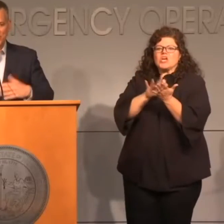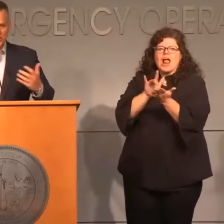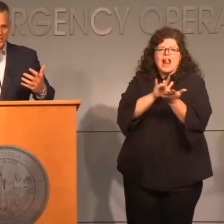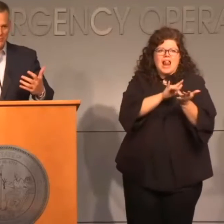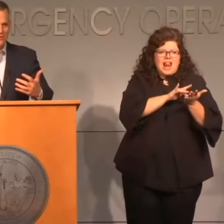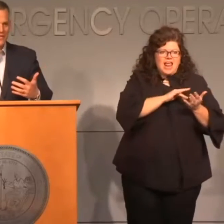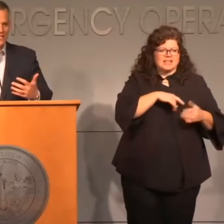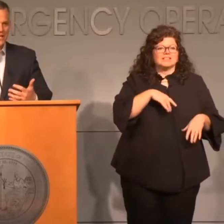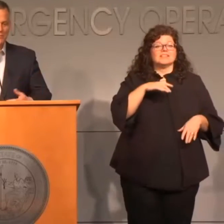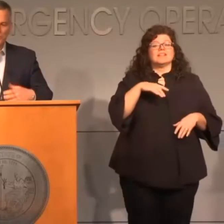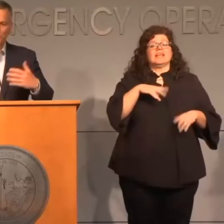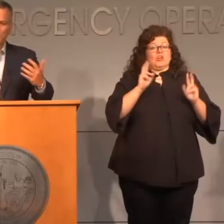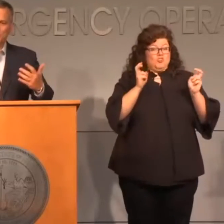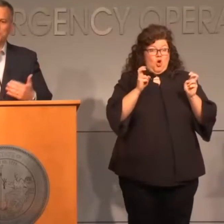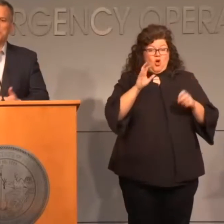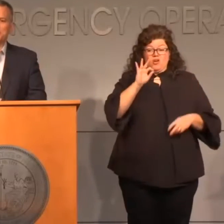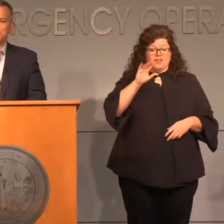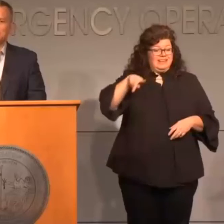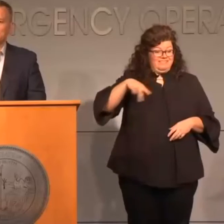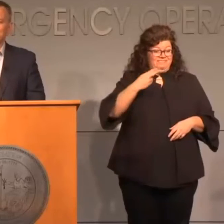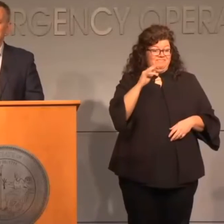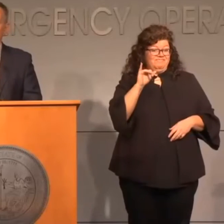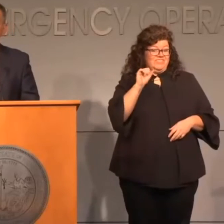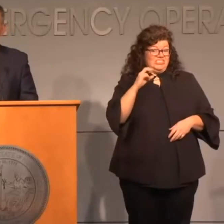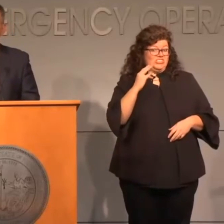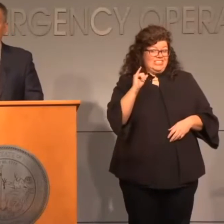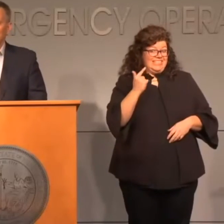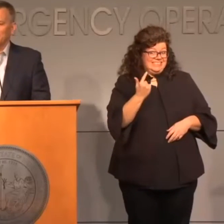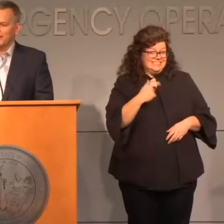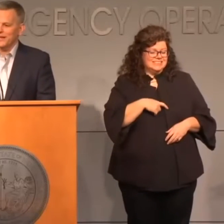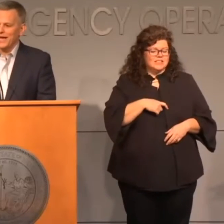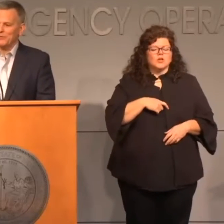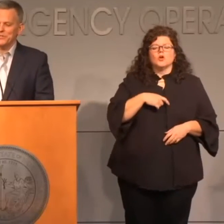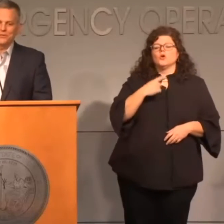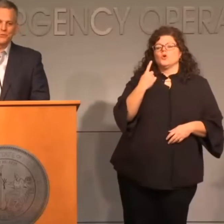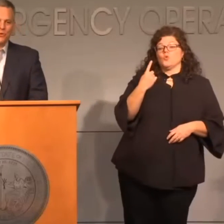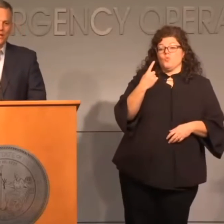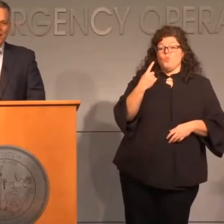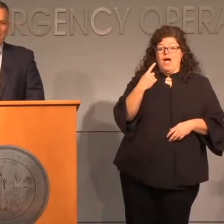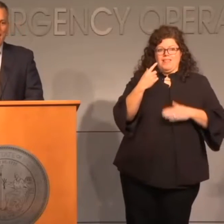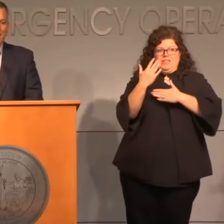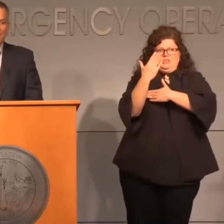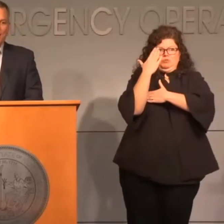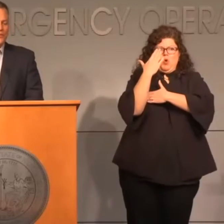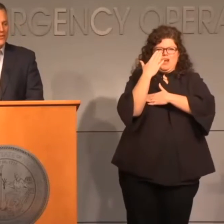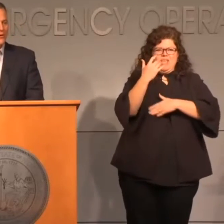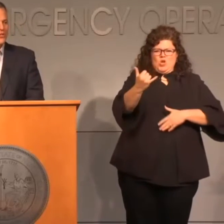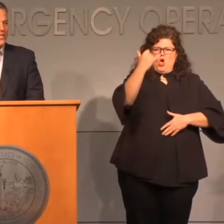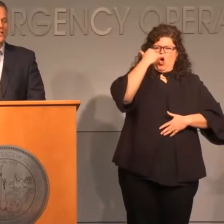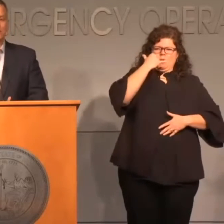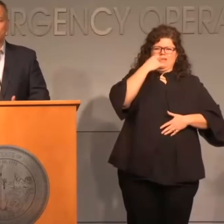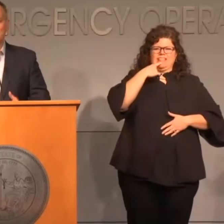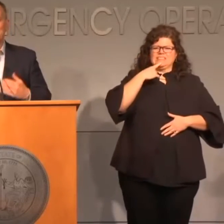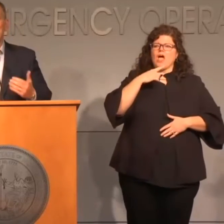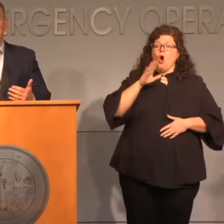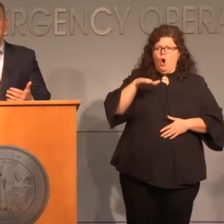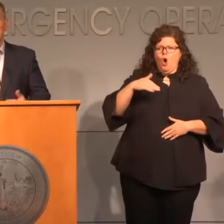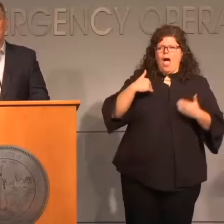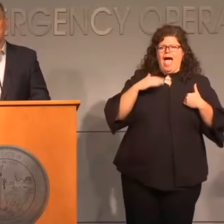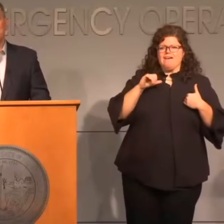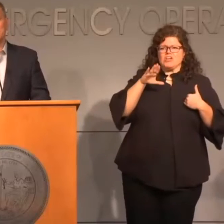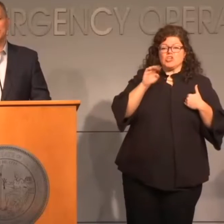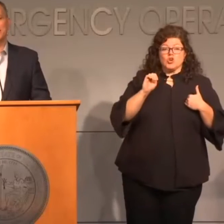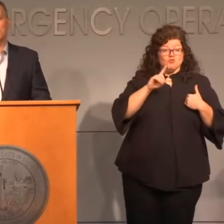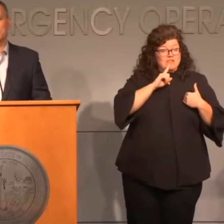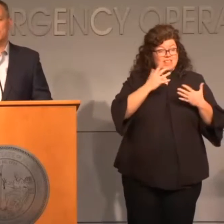The phishing is a perfect example. The one that was promising a miracle cure that I received this morning, I don't think they were stealing, trying to get my